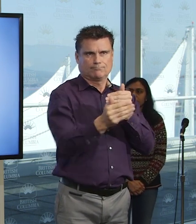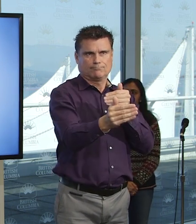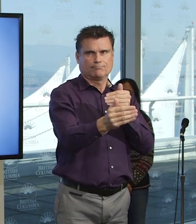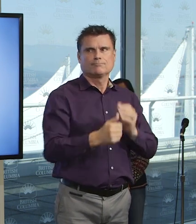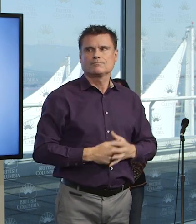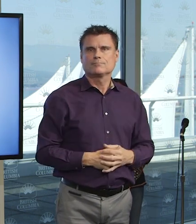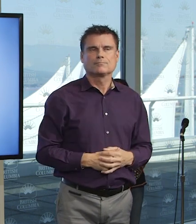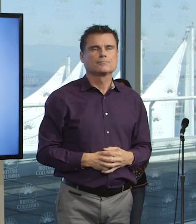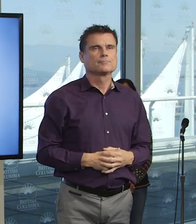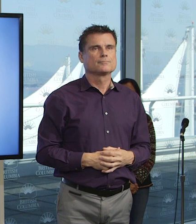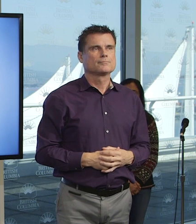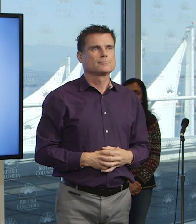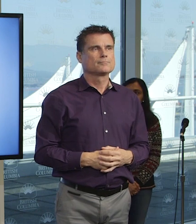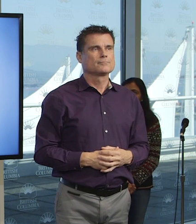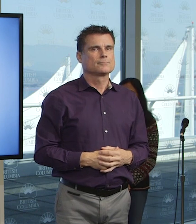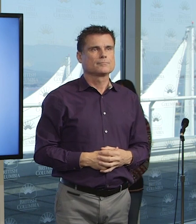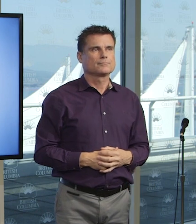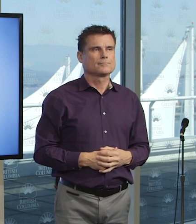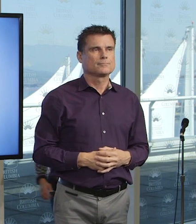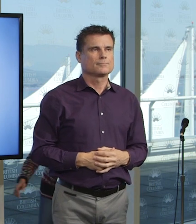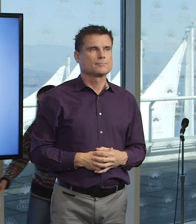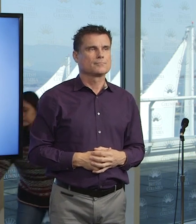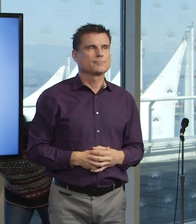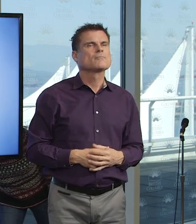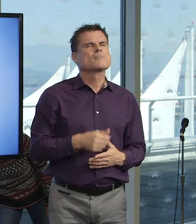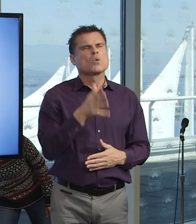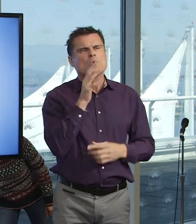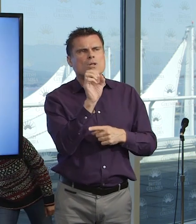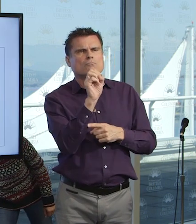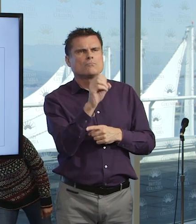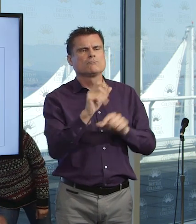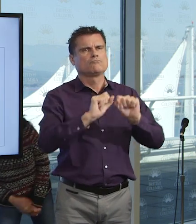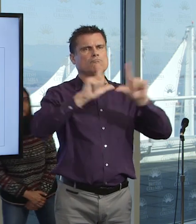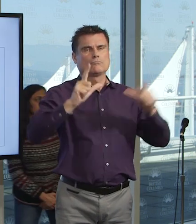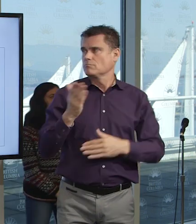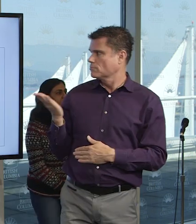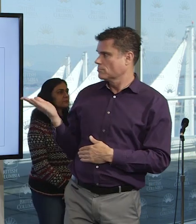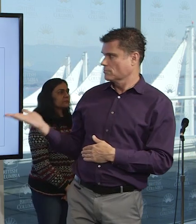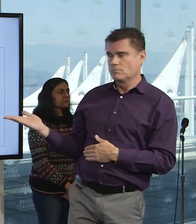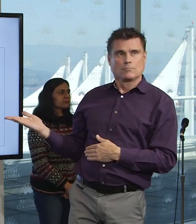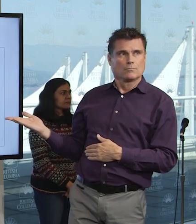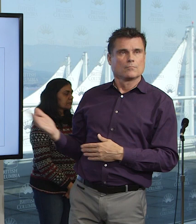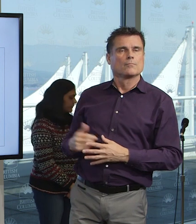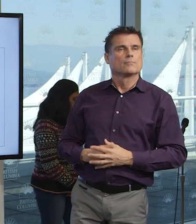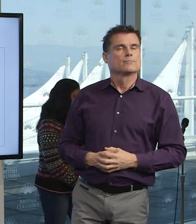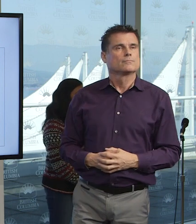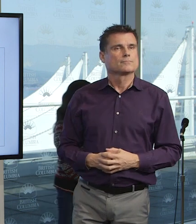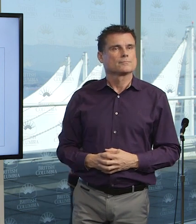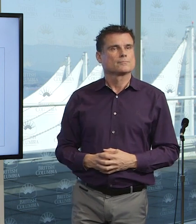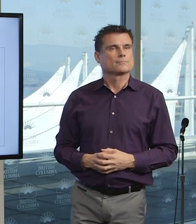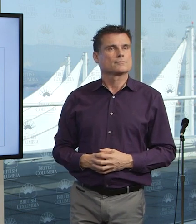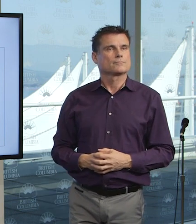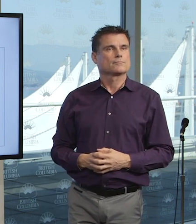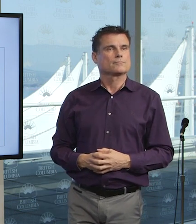So I'm going to give us a little bit of a look, if we can put up the slide. We've talked a little, quite a bit